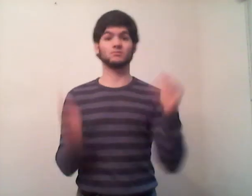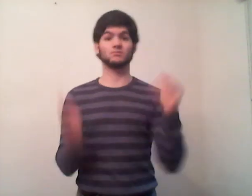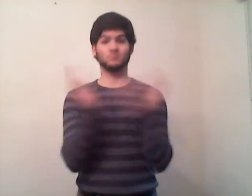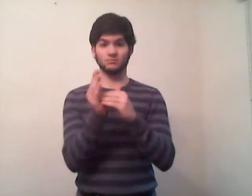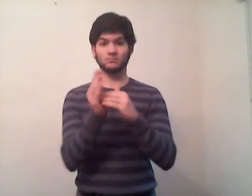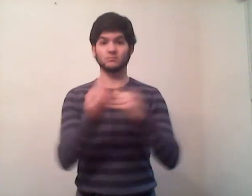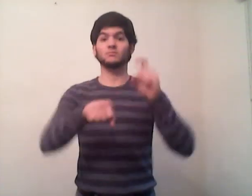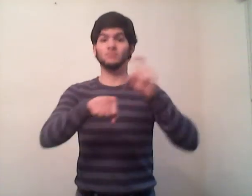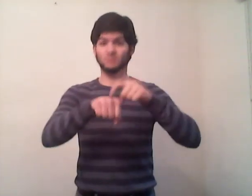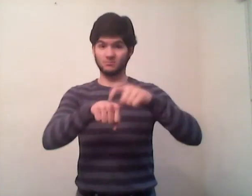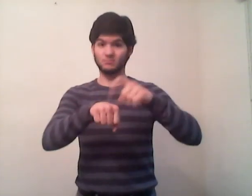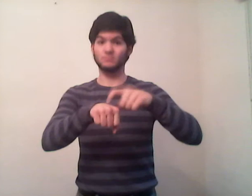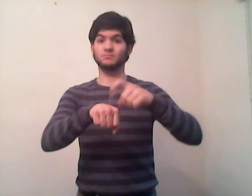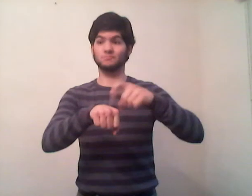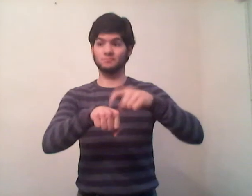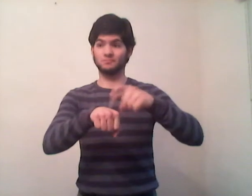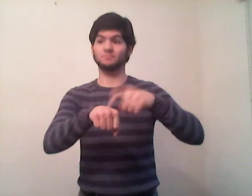ship